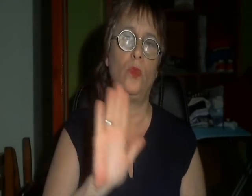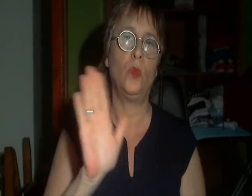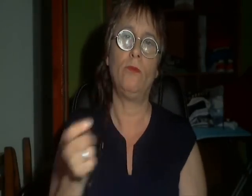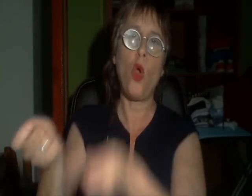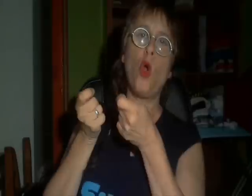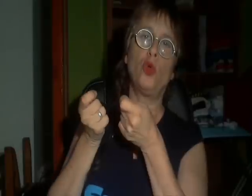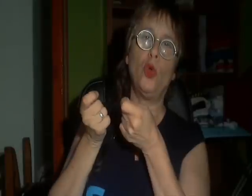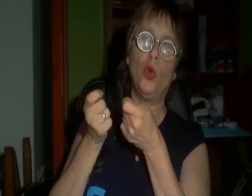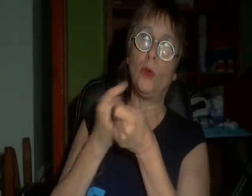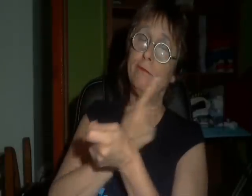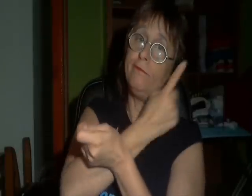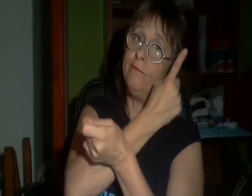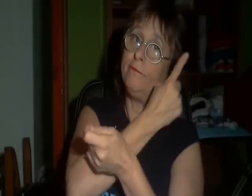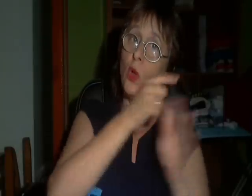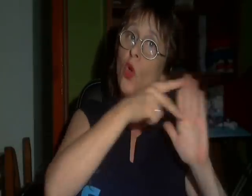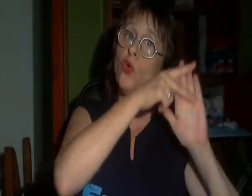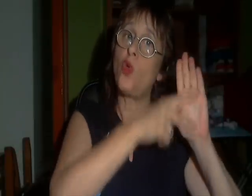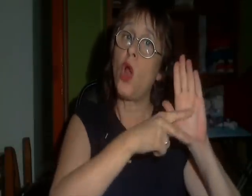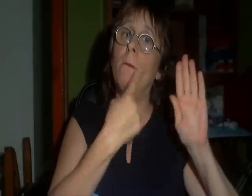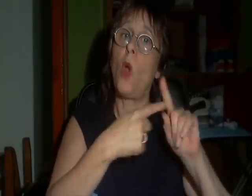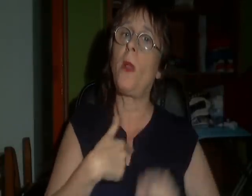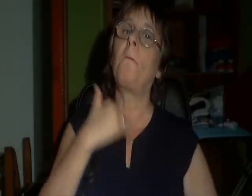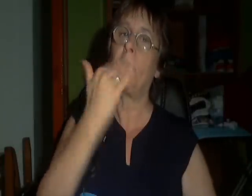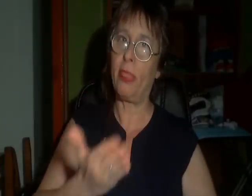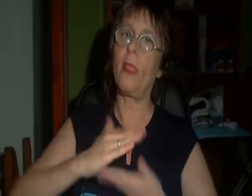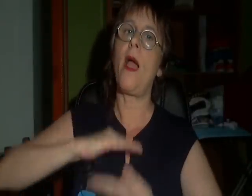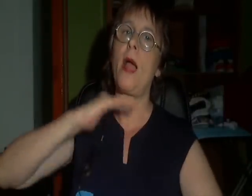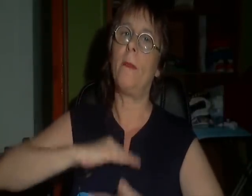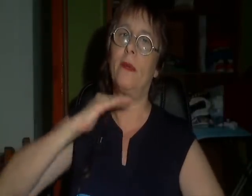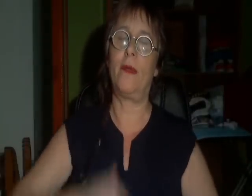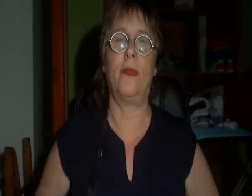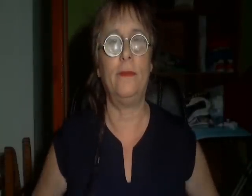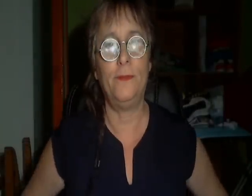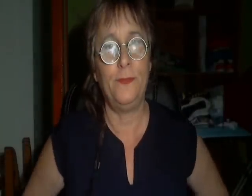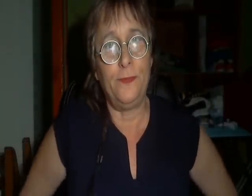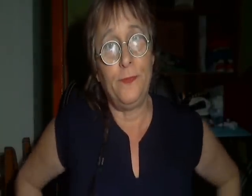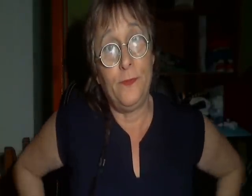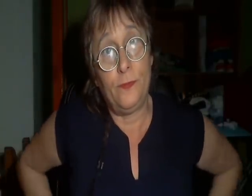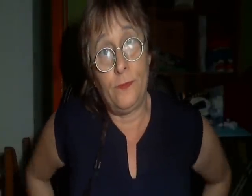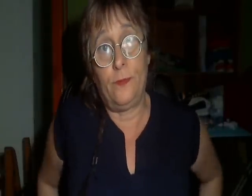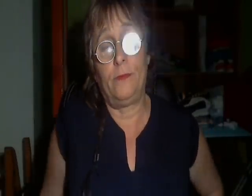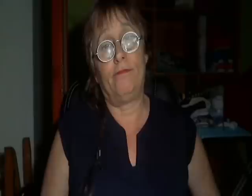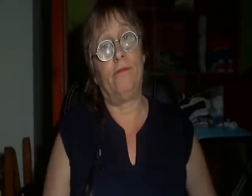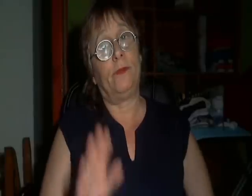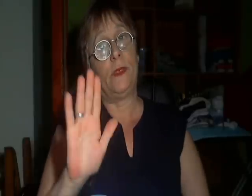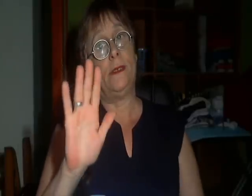Figure it out? We got it! I guess Ash and Corina are the types who like to just jump into things! That's why you two get along!